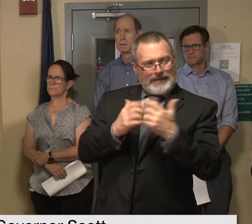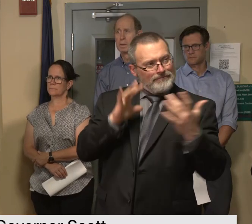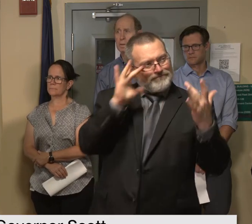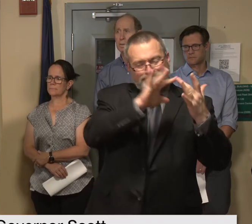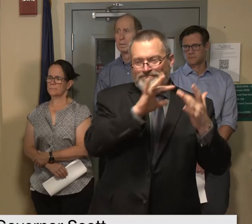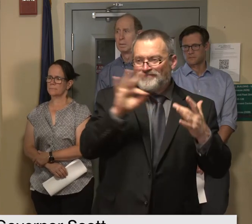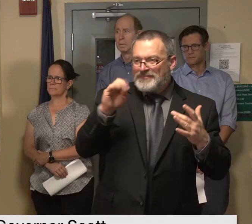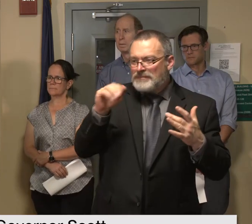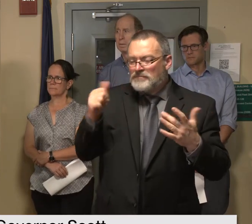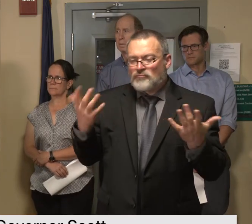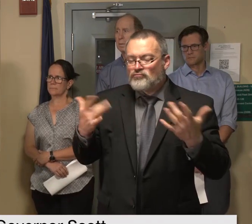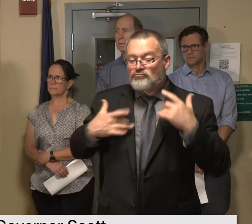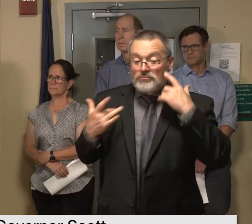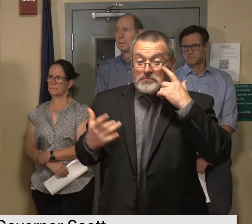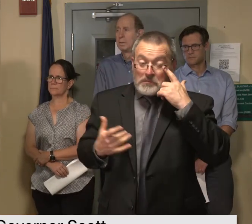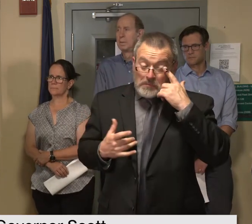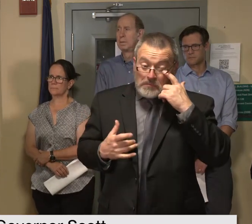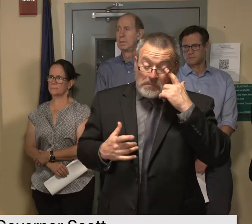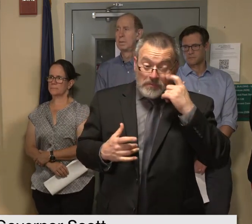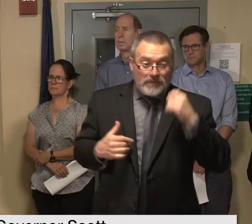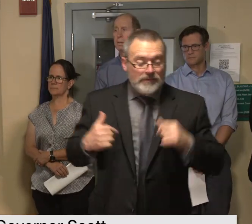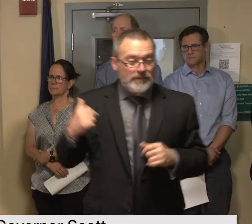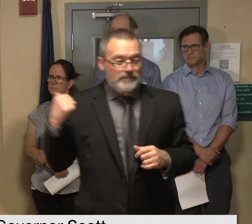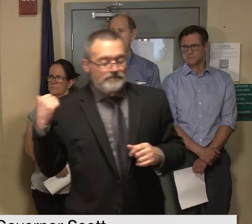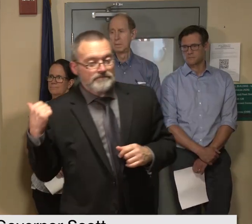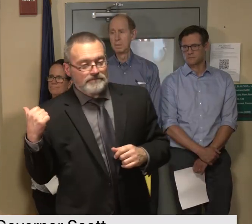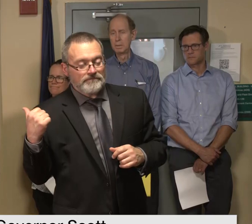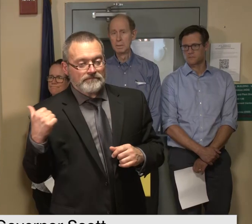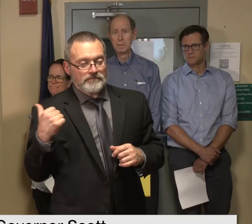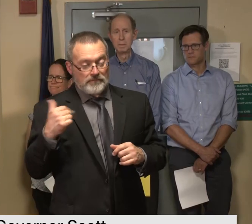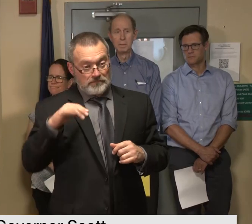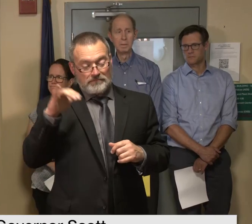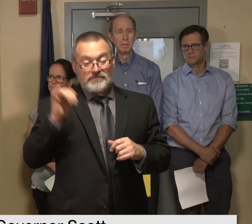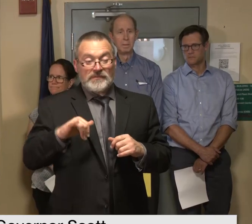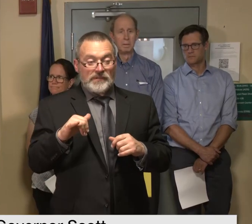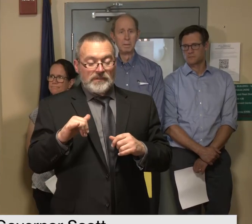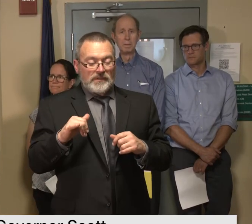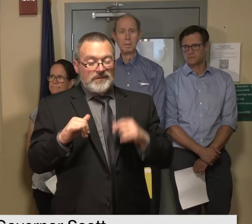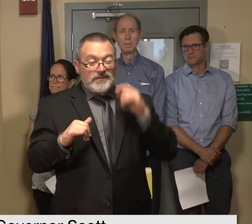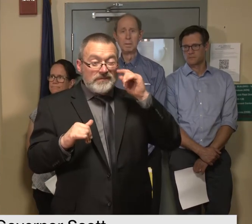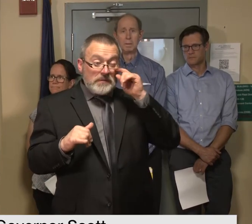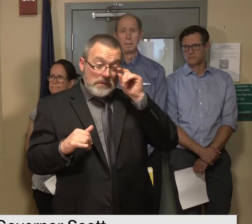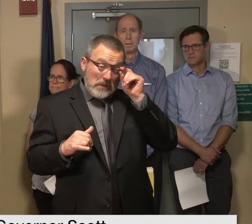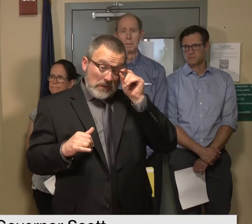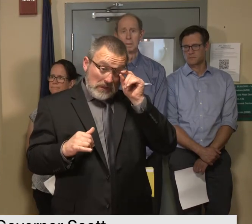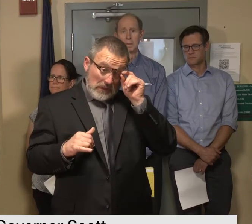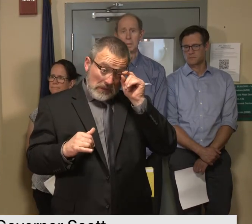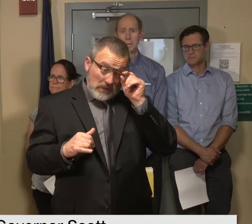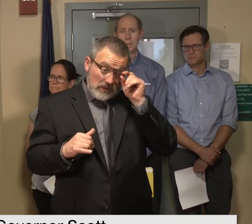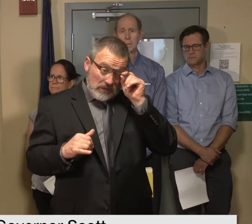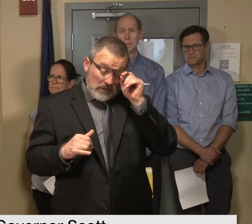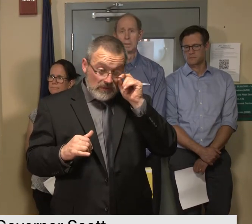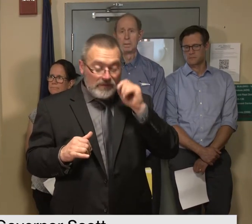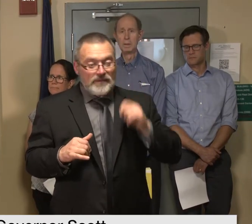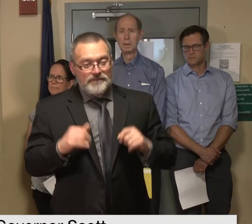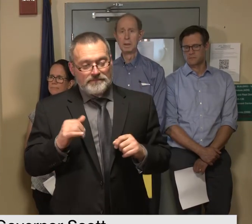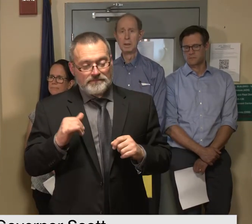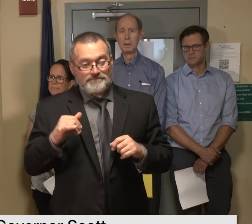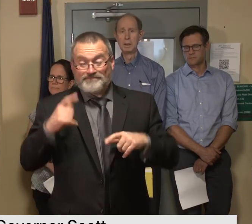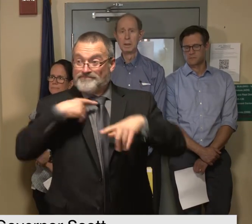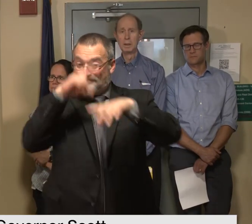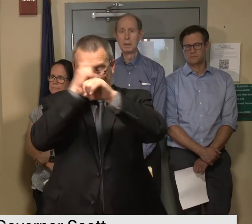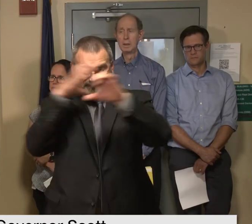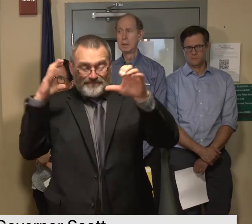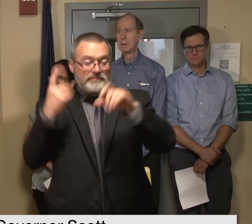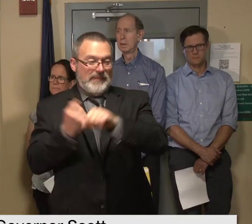yeah i think we have to level set expectations as we've learned over the last uh year and since actually